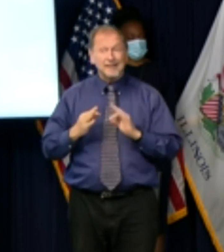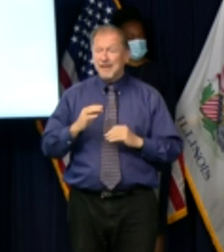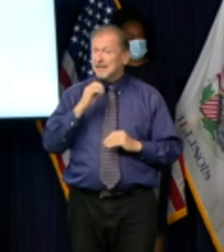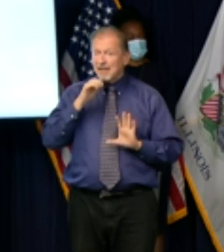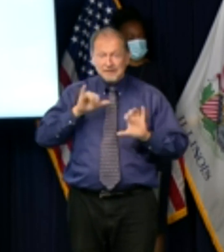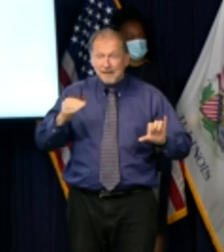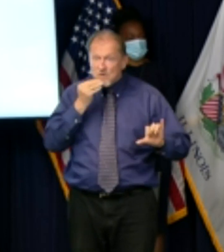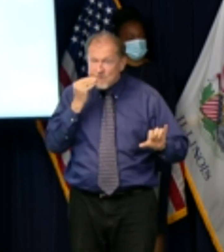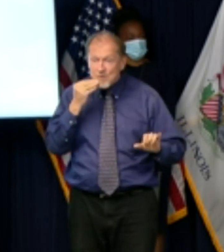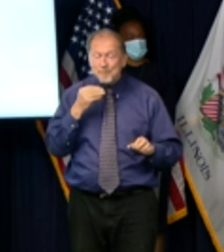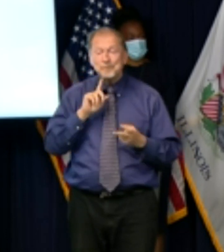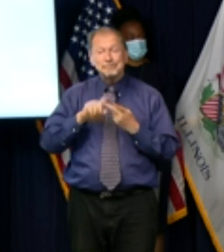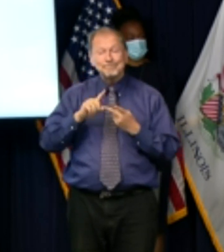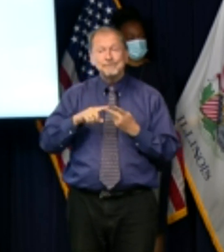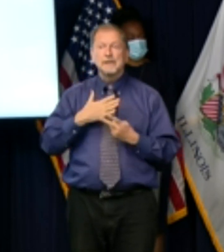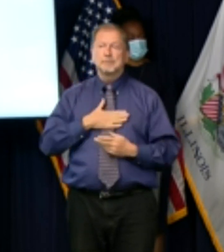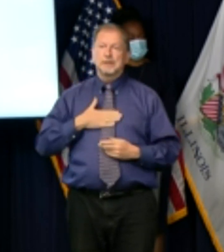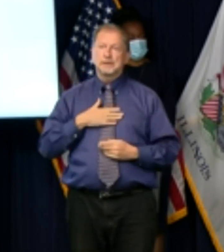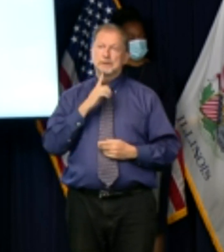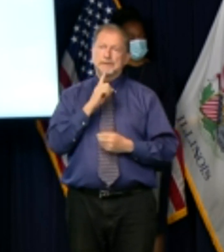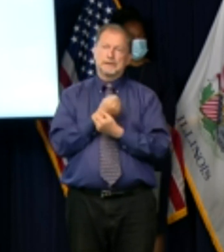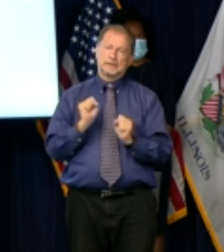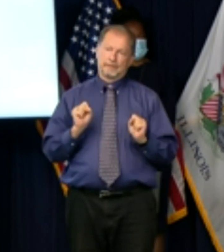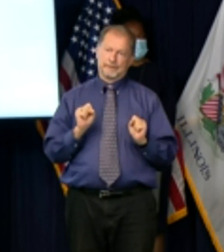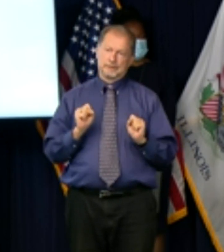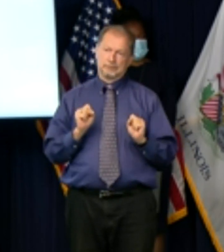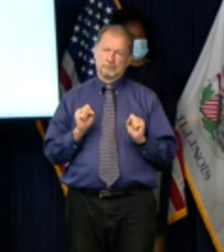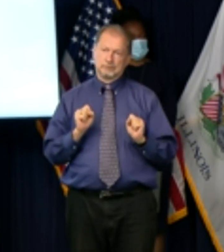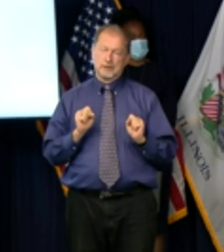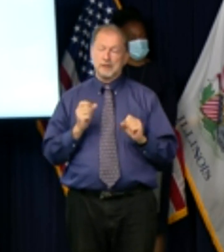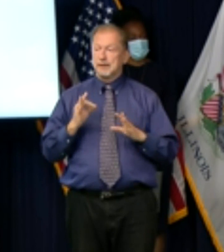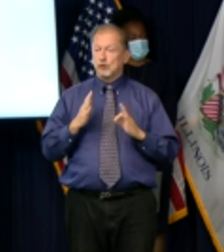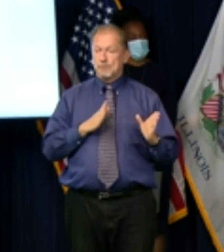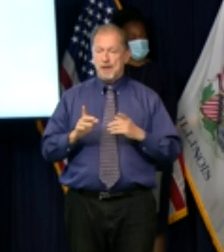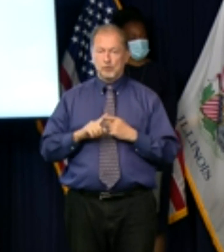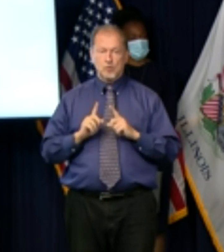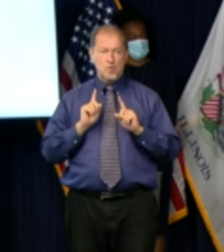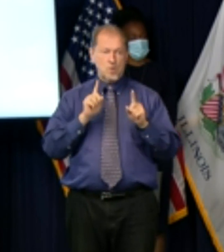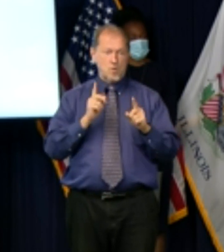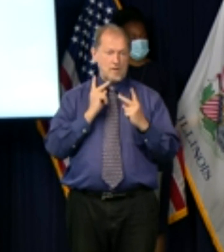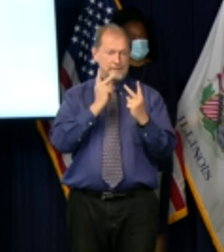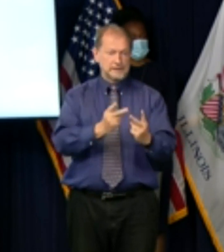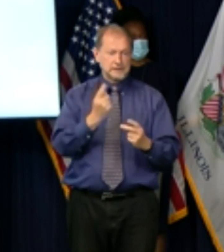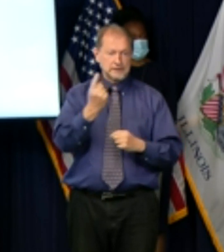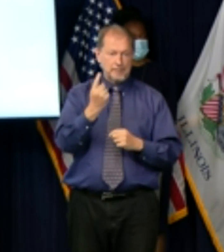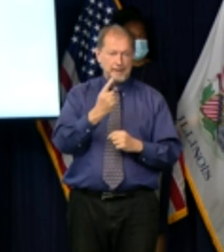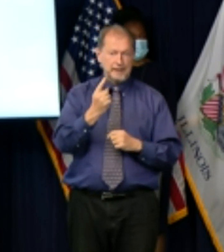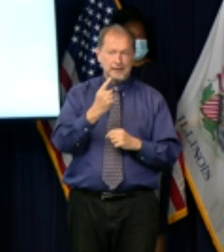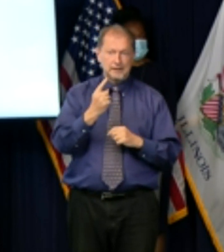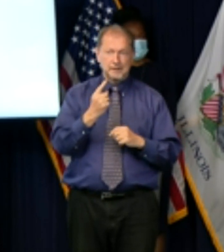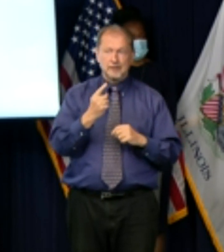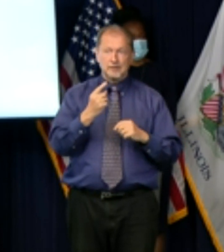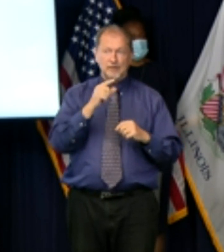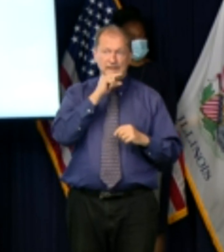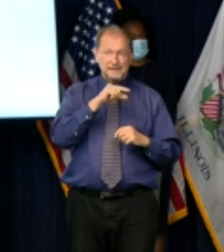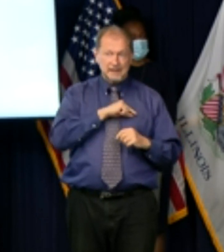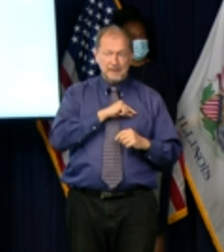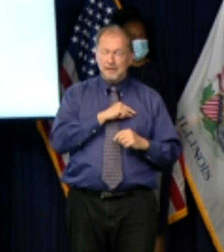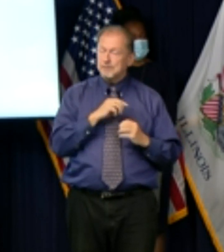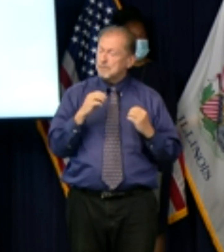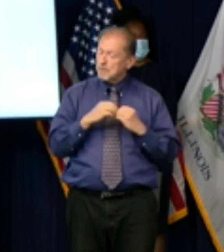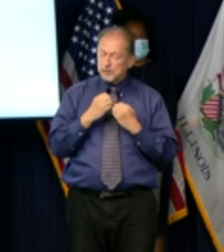road to go visit somebody for thanksgiving it is much safer if you would do it over zoom